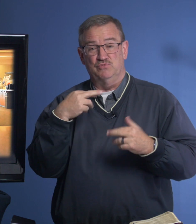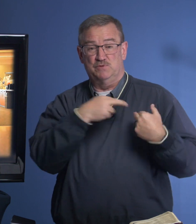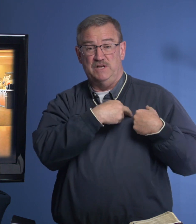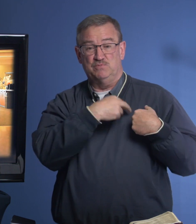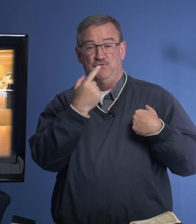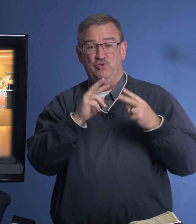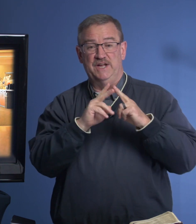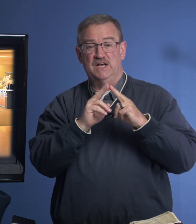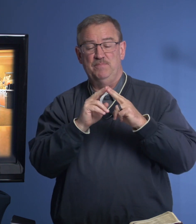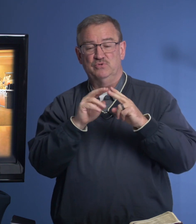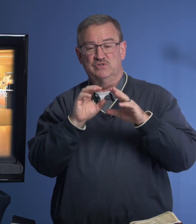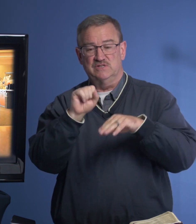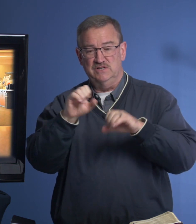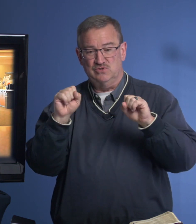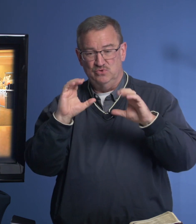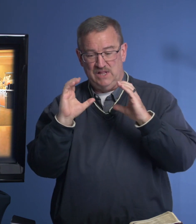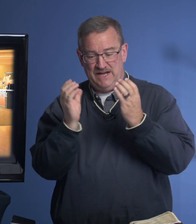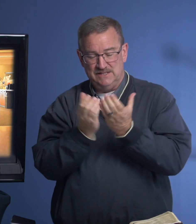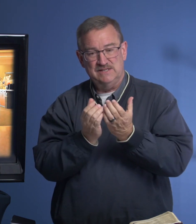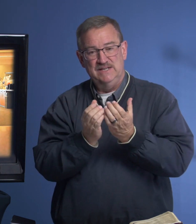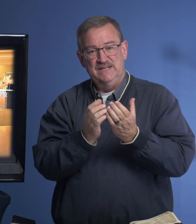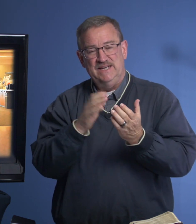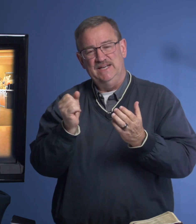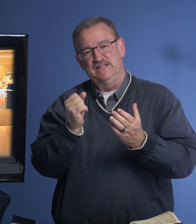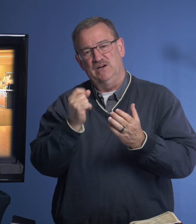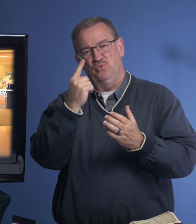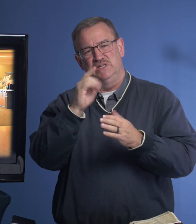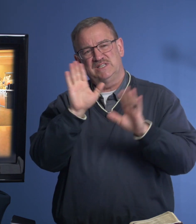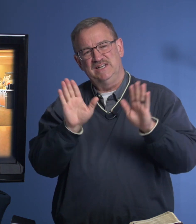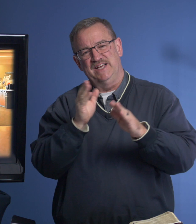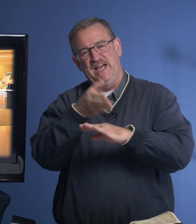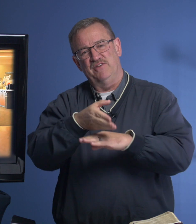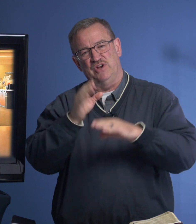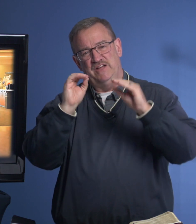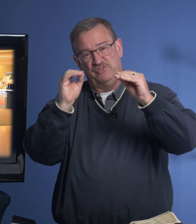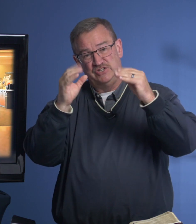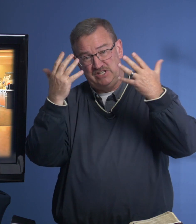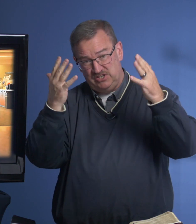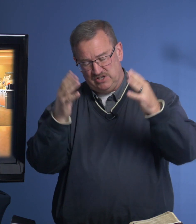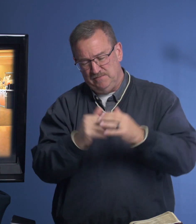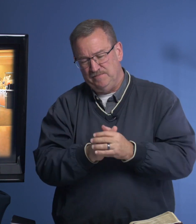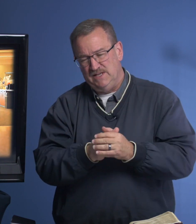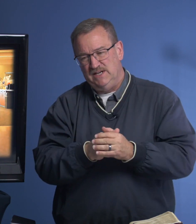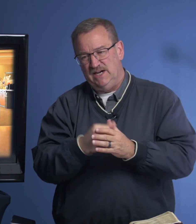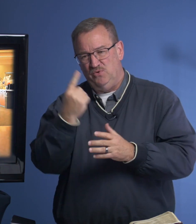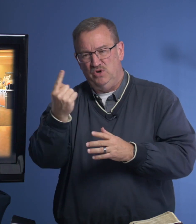responsible for a couple's Sunday school class. And one Sunday, after I had finished teaching, a